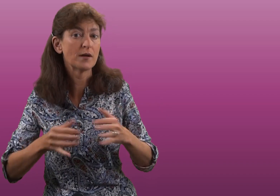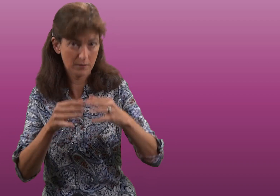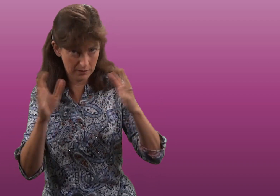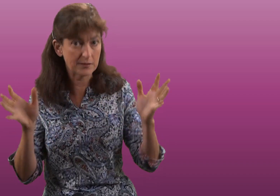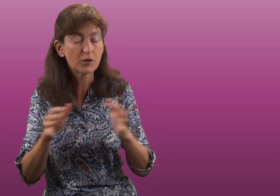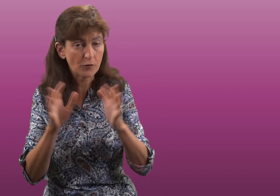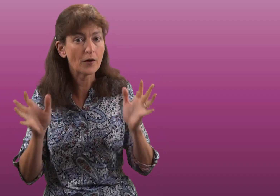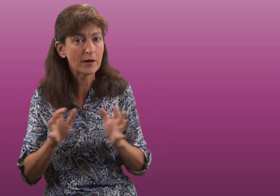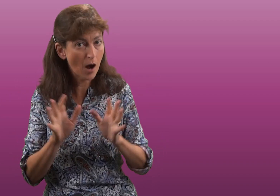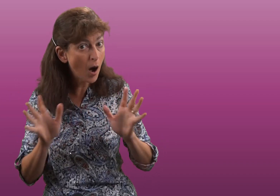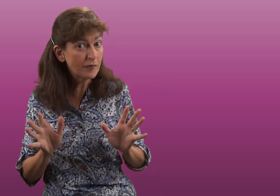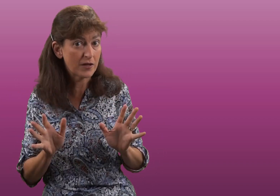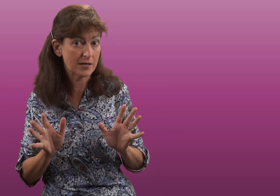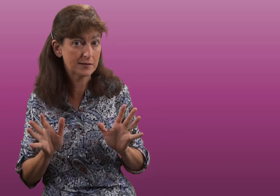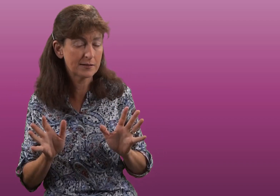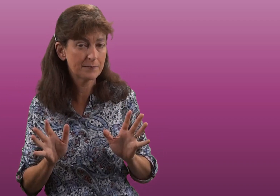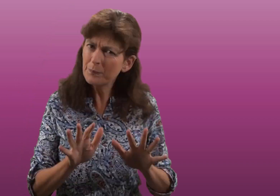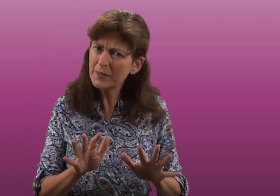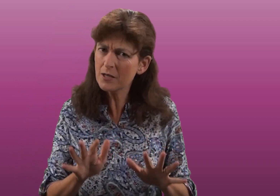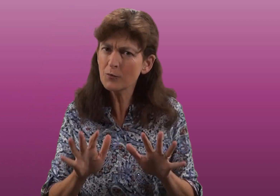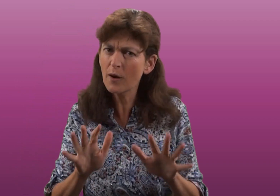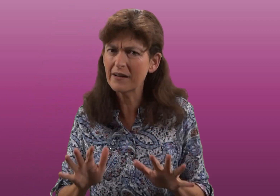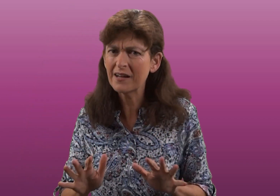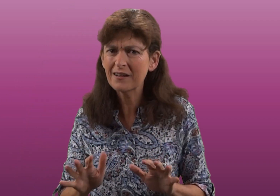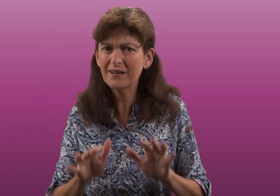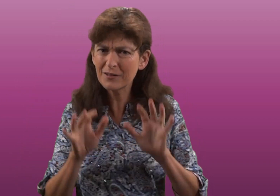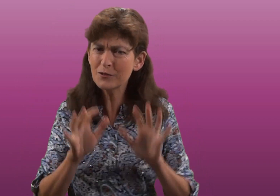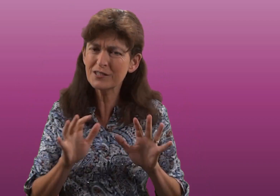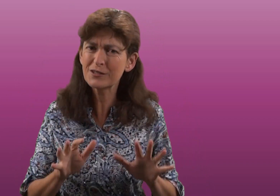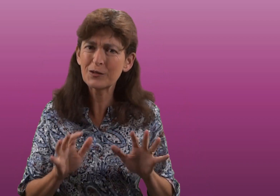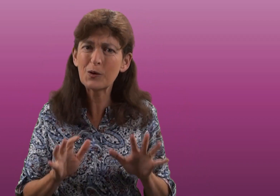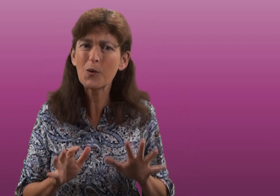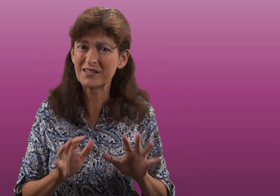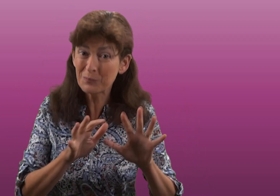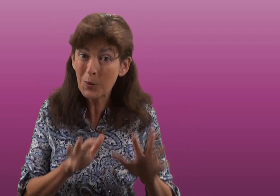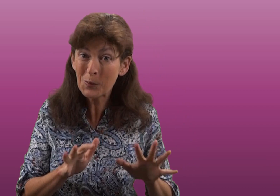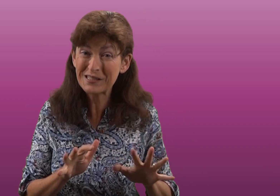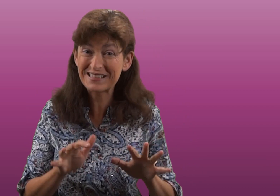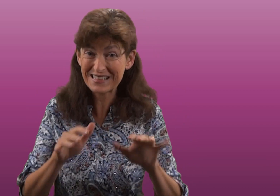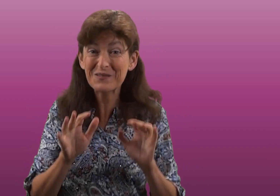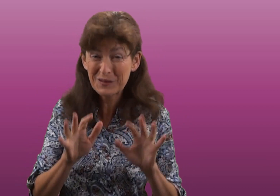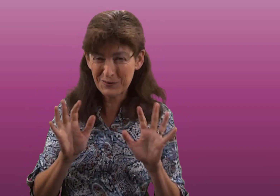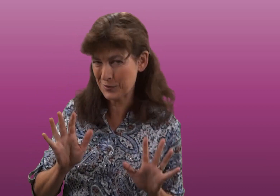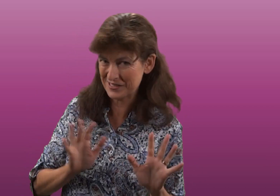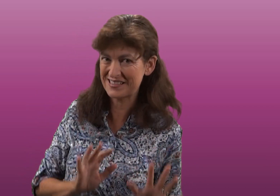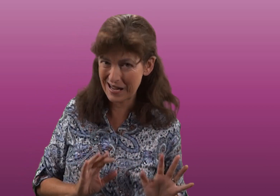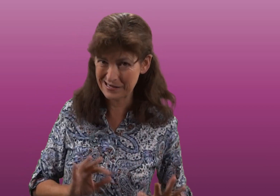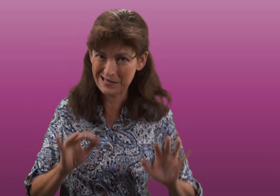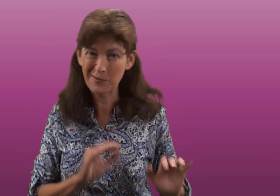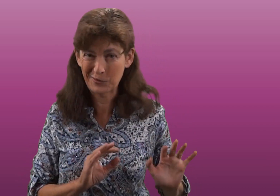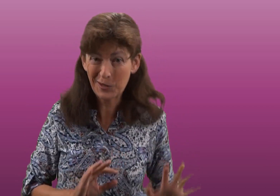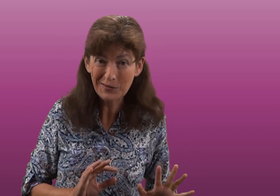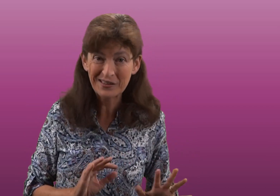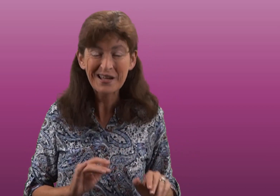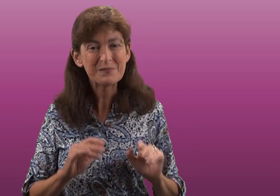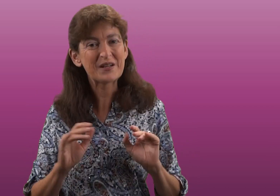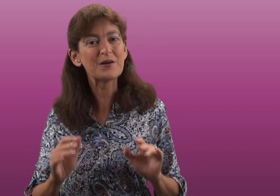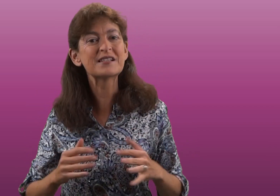is so very obvious. But don't worry, Newton's third law is important even if you're to stay down on earth, because